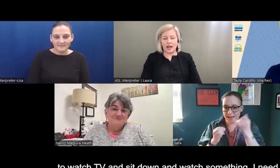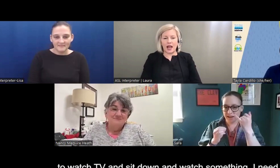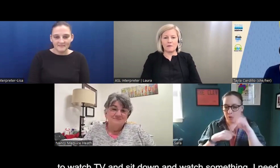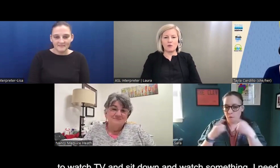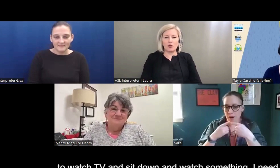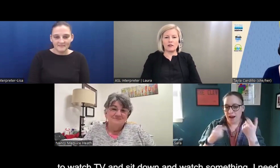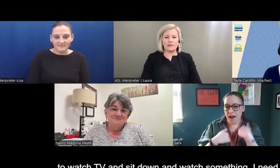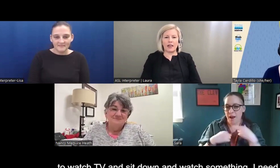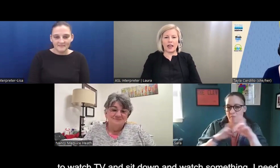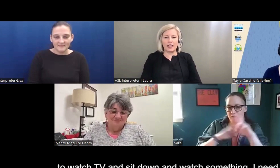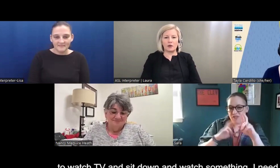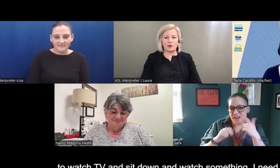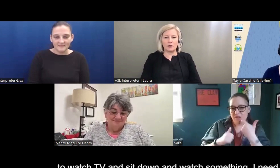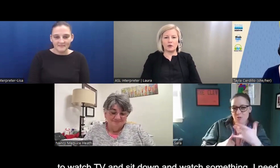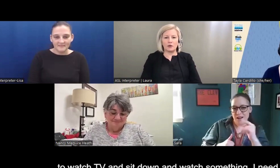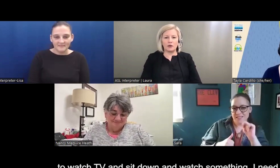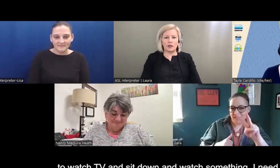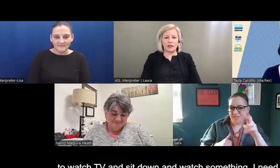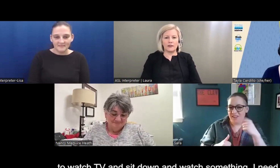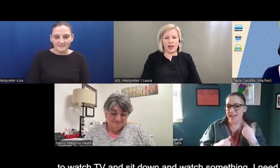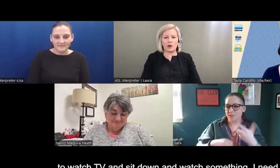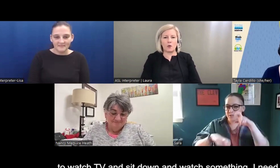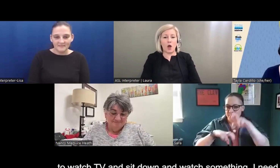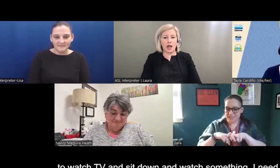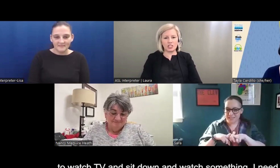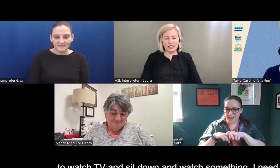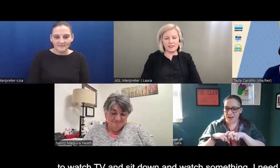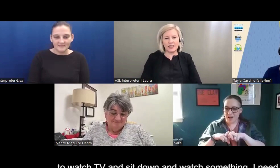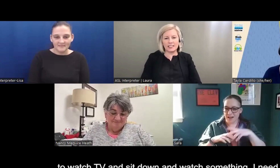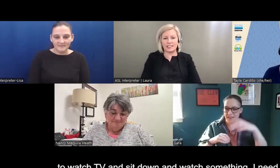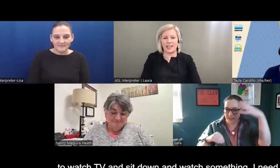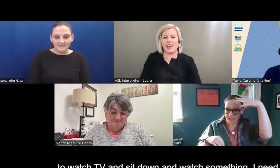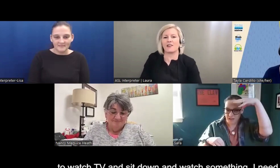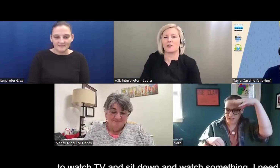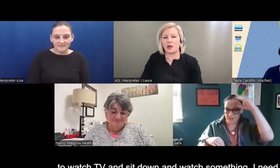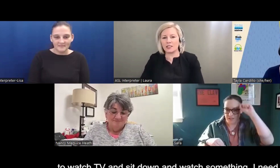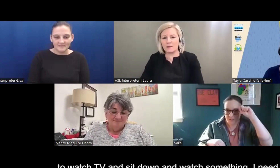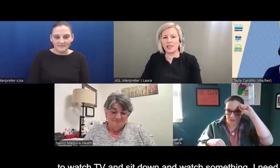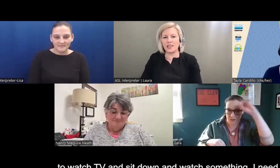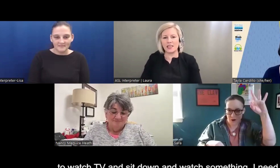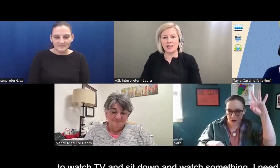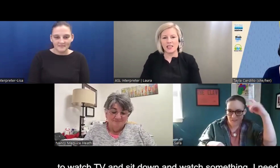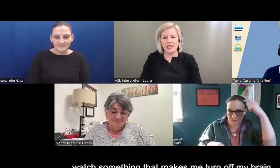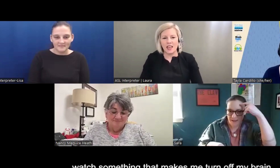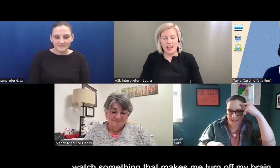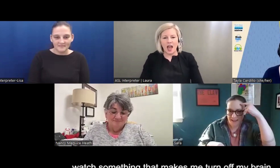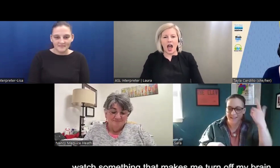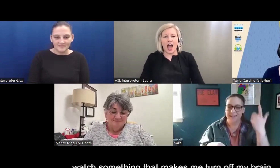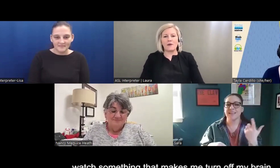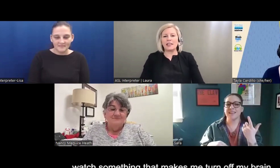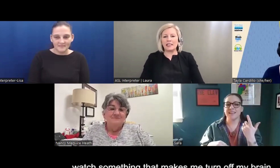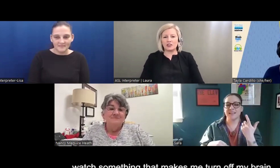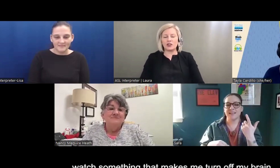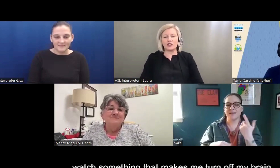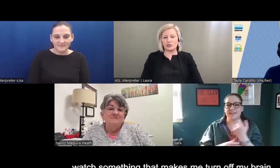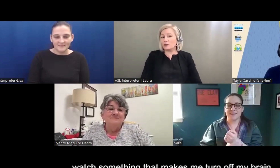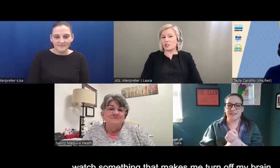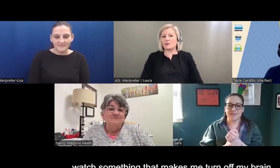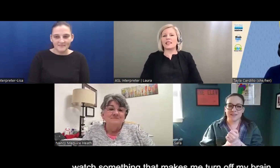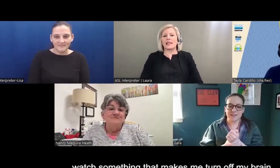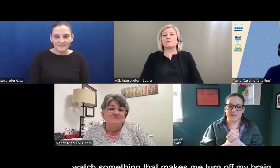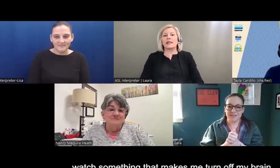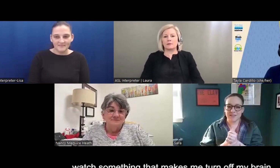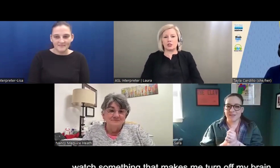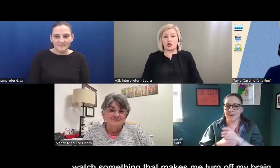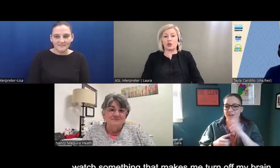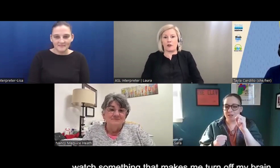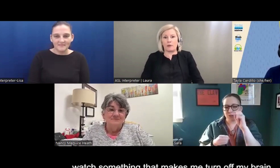That I'm more of like, if I want to watch TV and sit down and watch something, I would need to watch